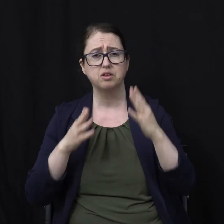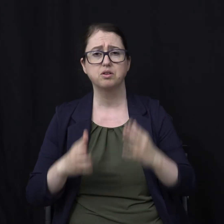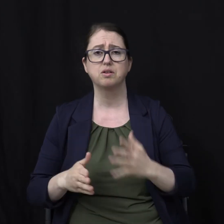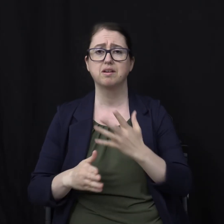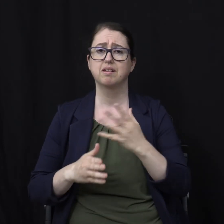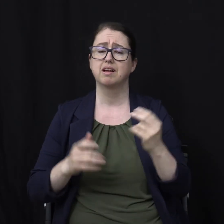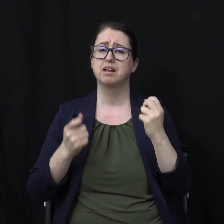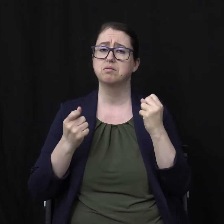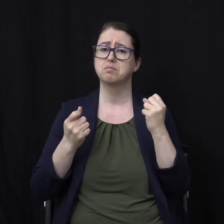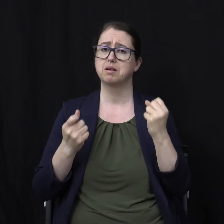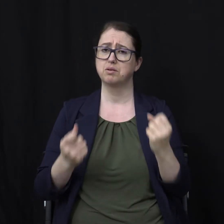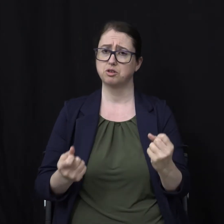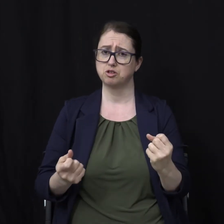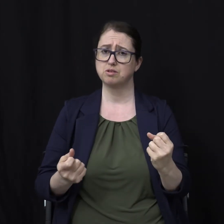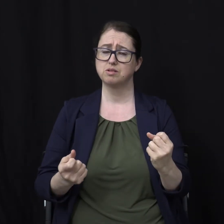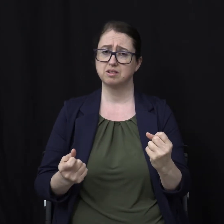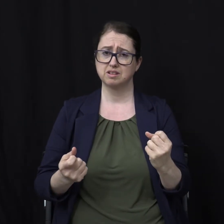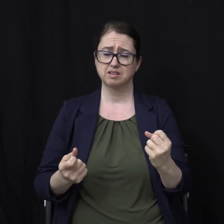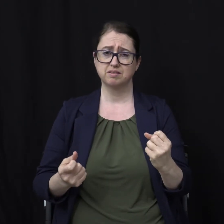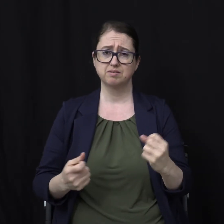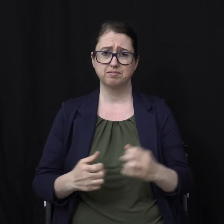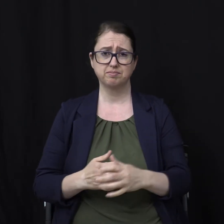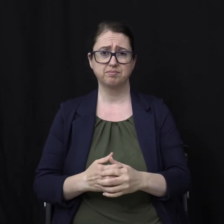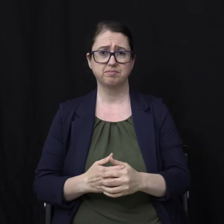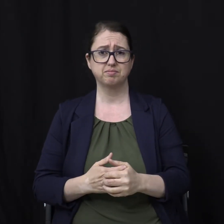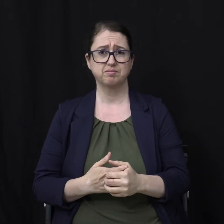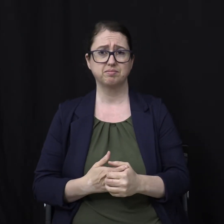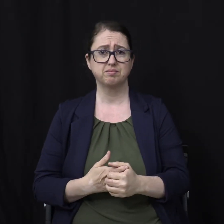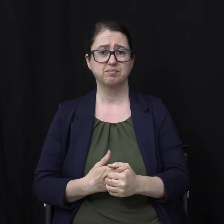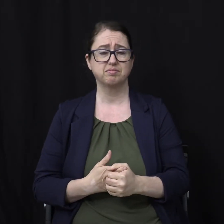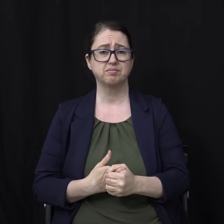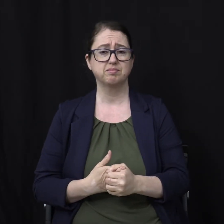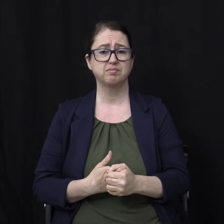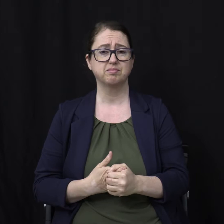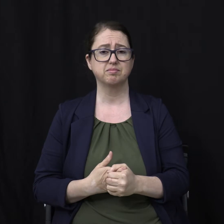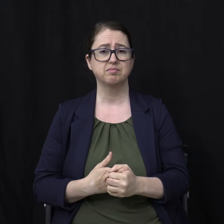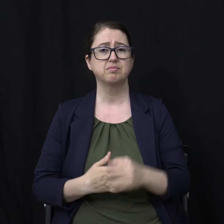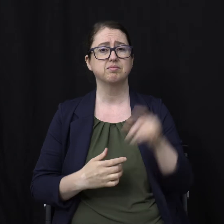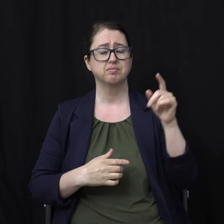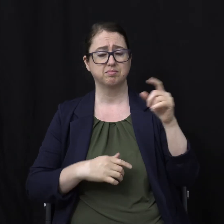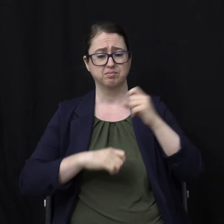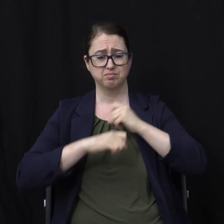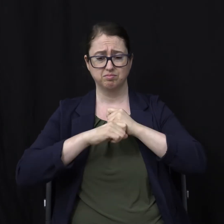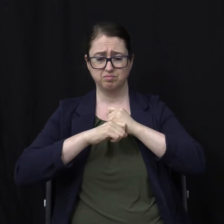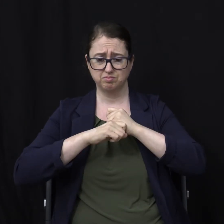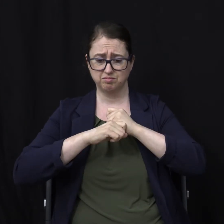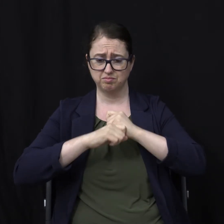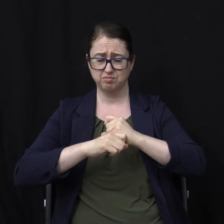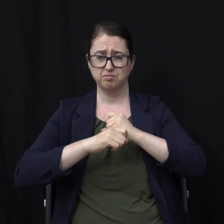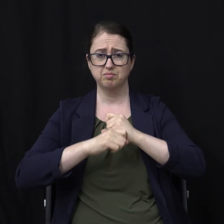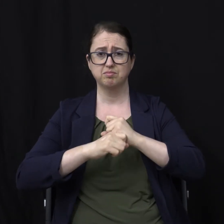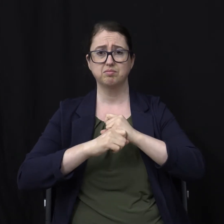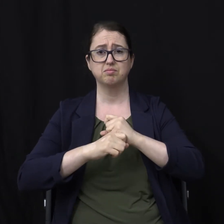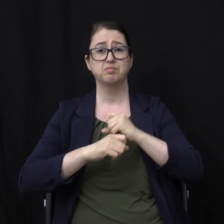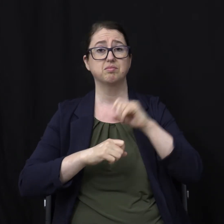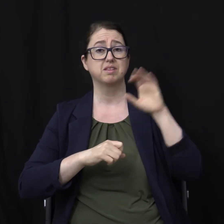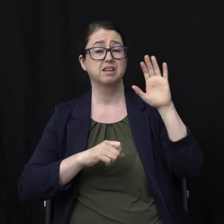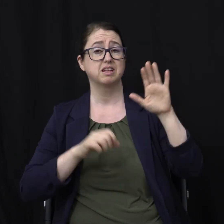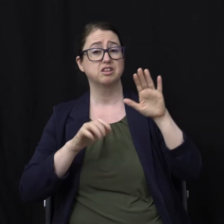Power The protection of his child and